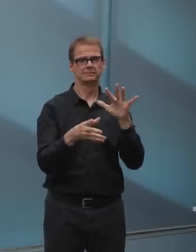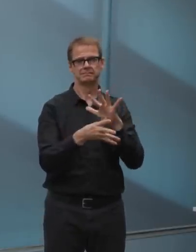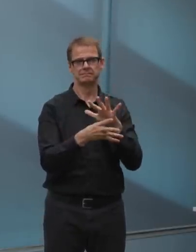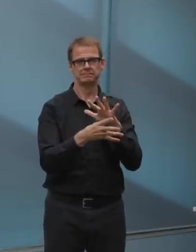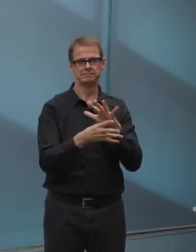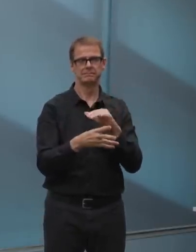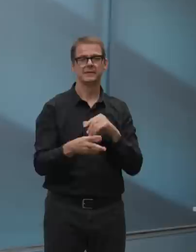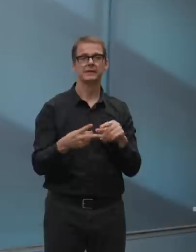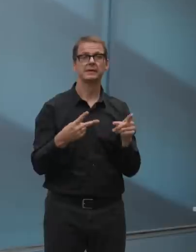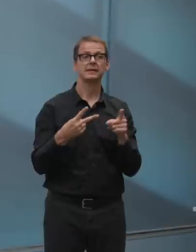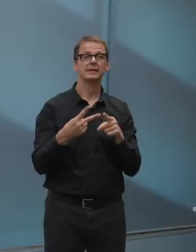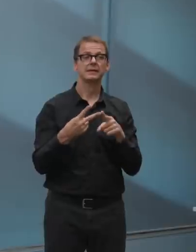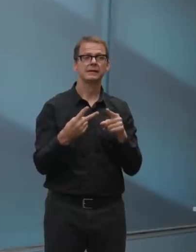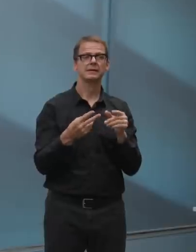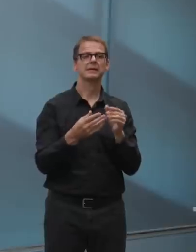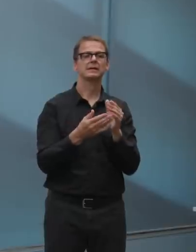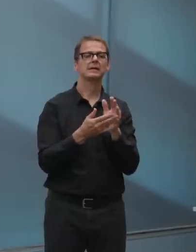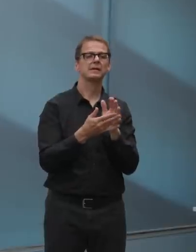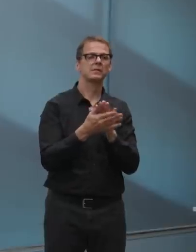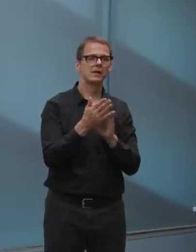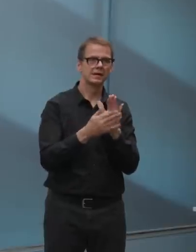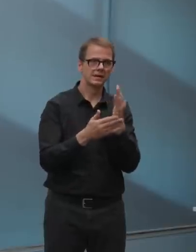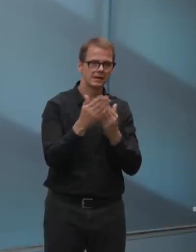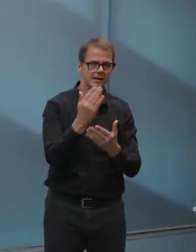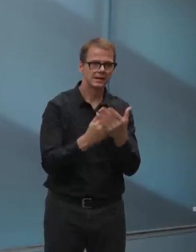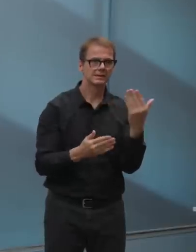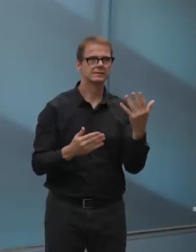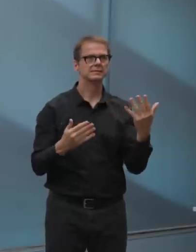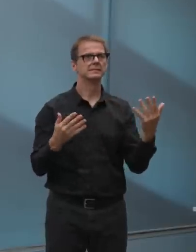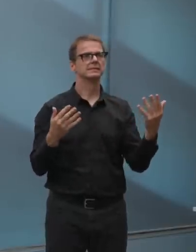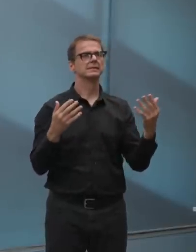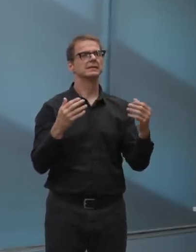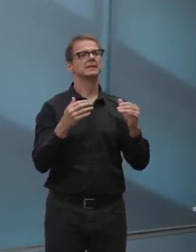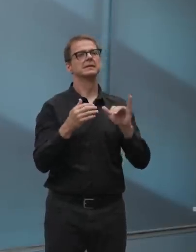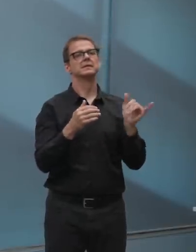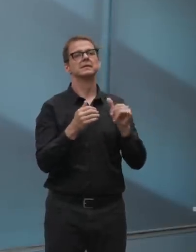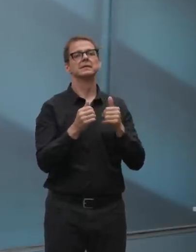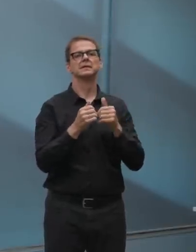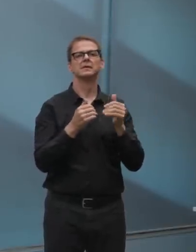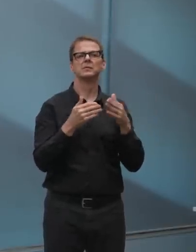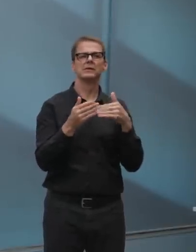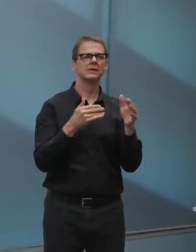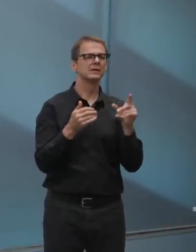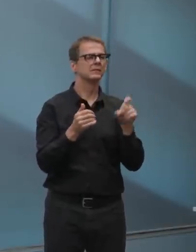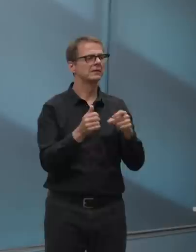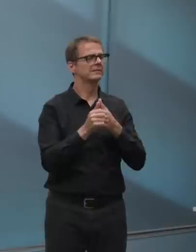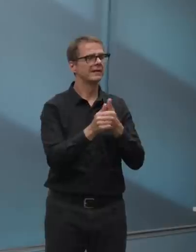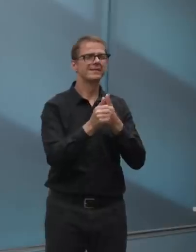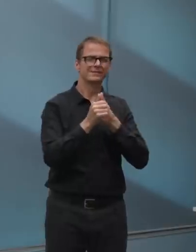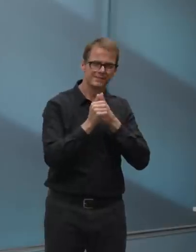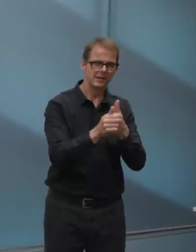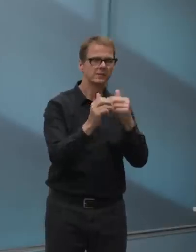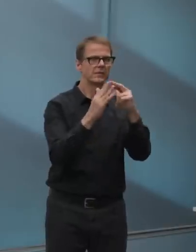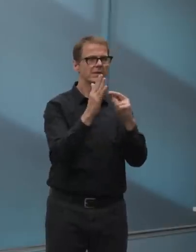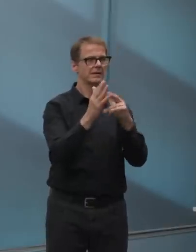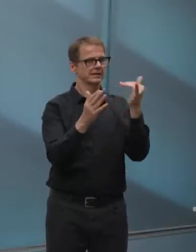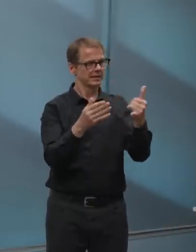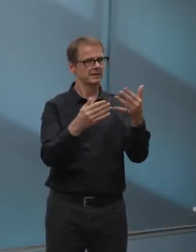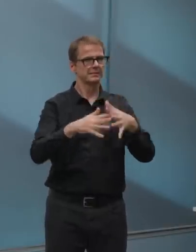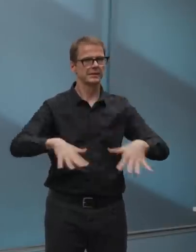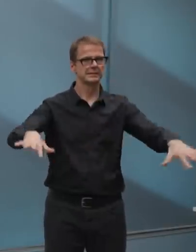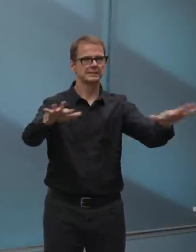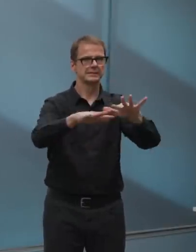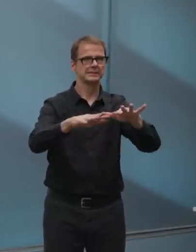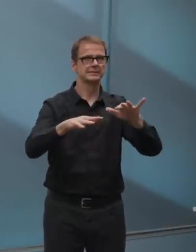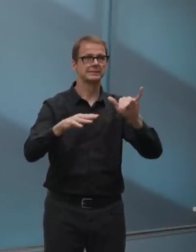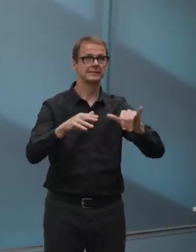requirements that are restrictions that are in place. If you start there, a lot of it is taken care of. Uh, when it